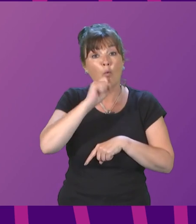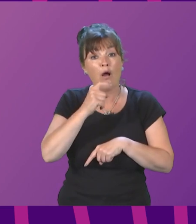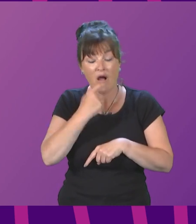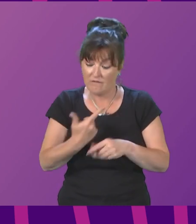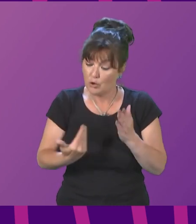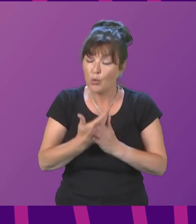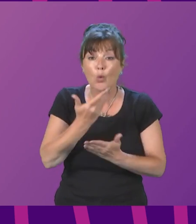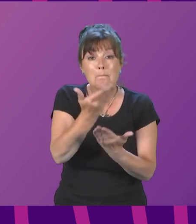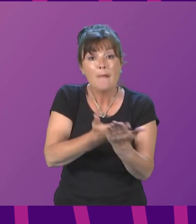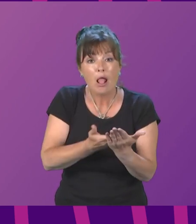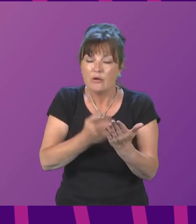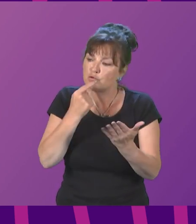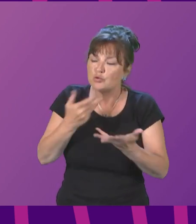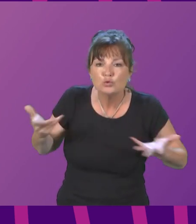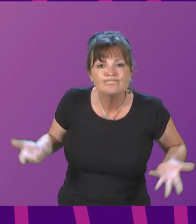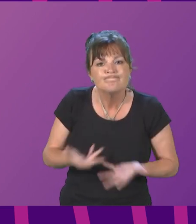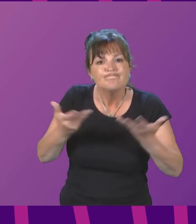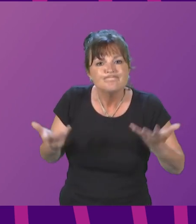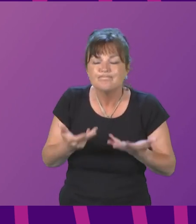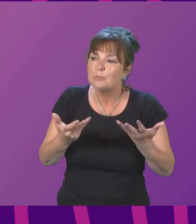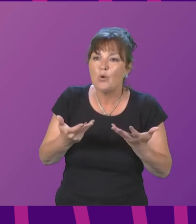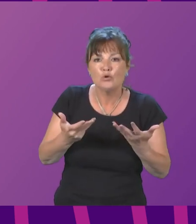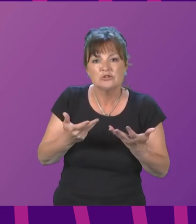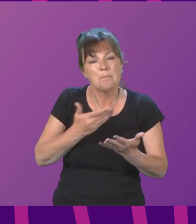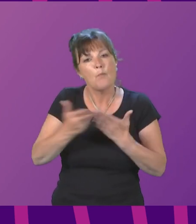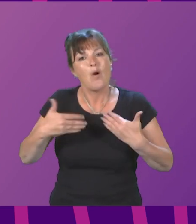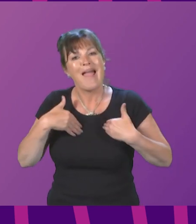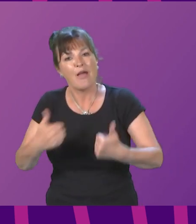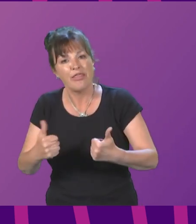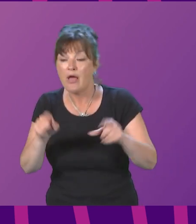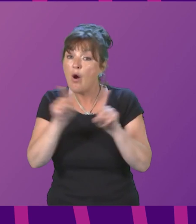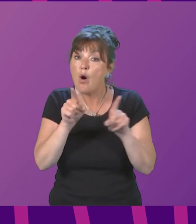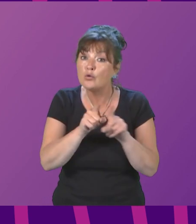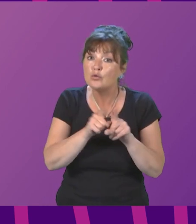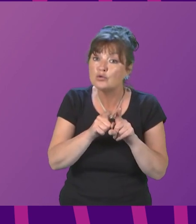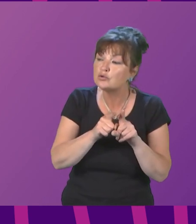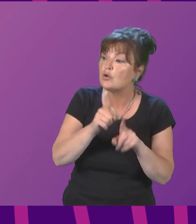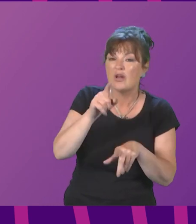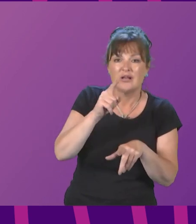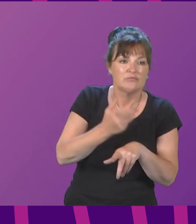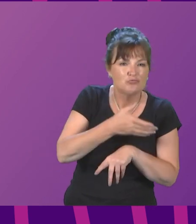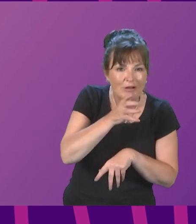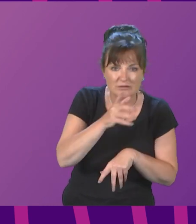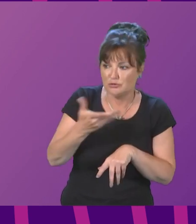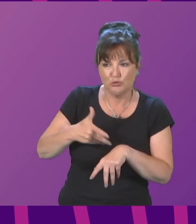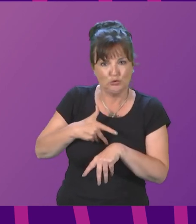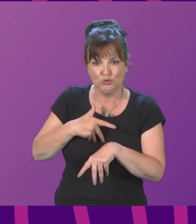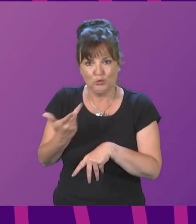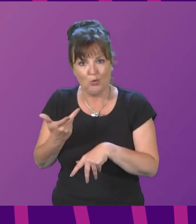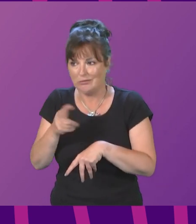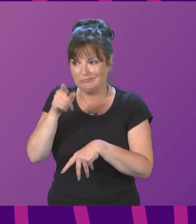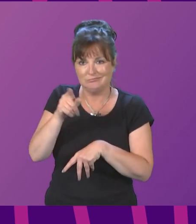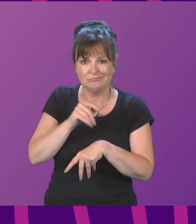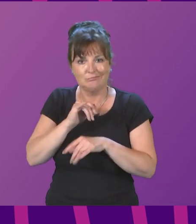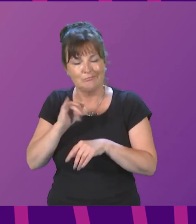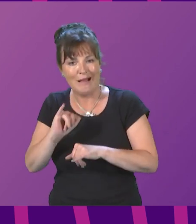food and drink. And we will consult on proposals to restrict alcohol promotions. We will take forward a range of actions to improve women's